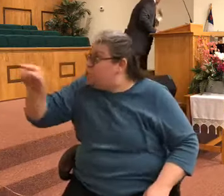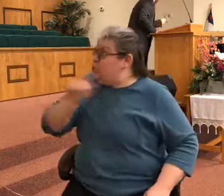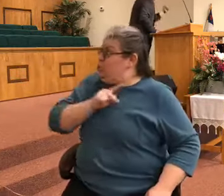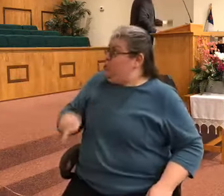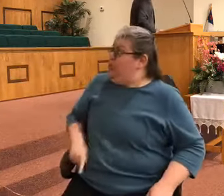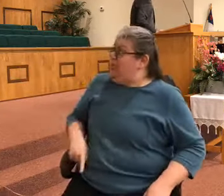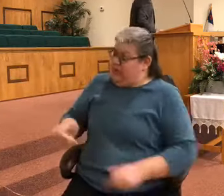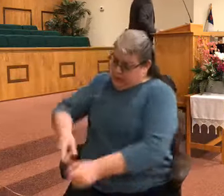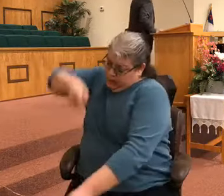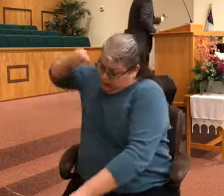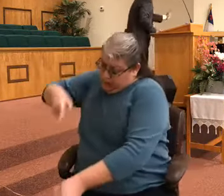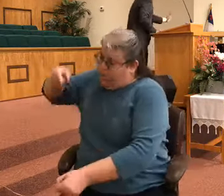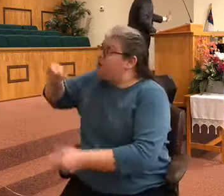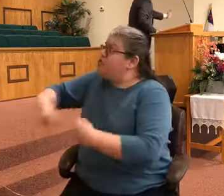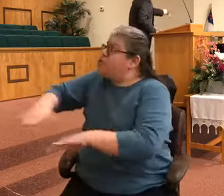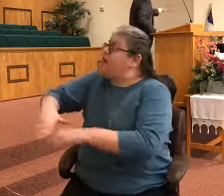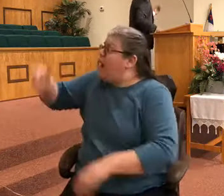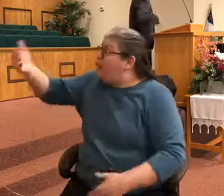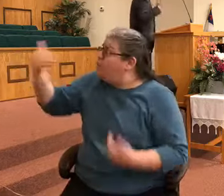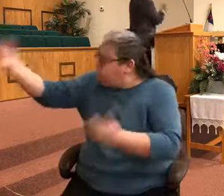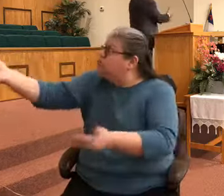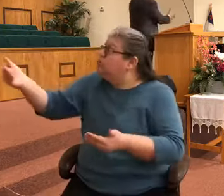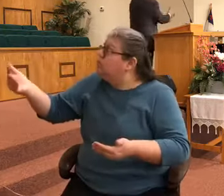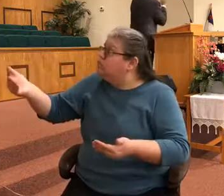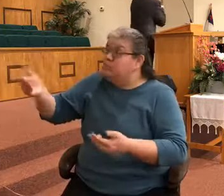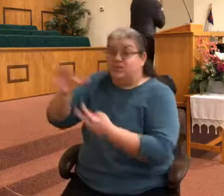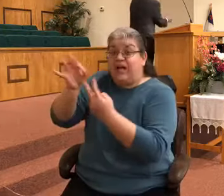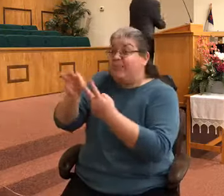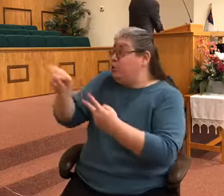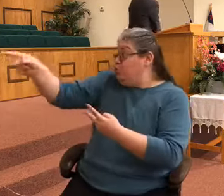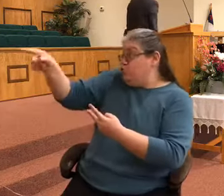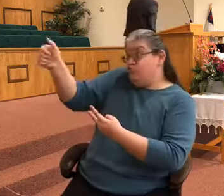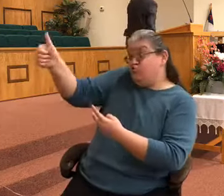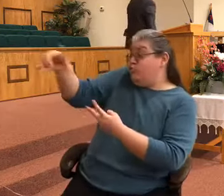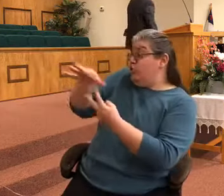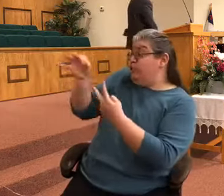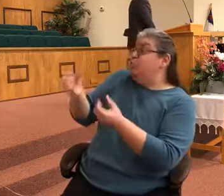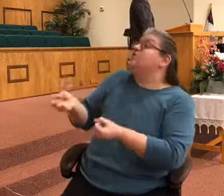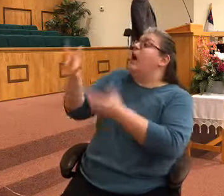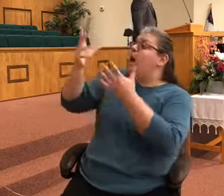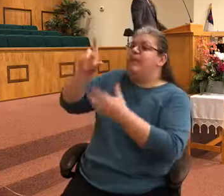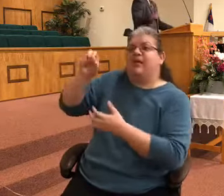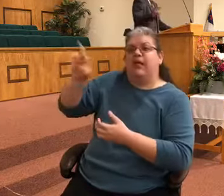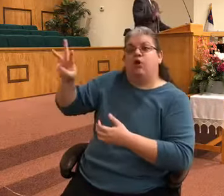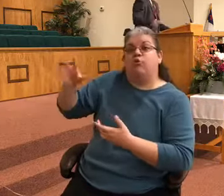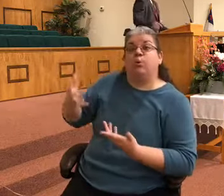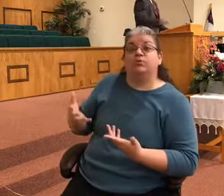Smite to the ground. It's optional. You choose how many arrows you're going to shoot to the ground. And it was detrimental.